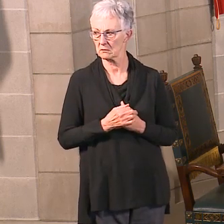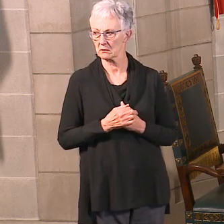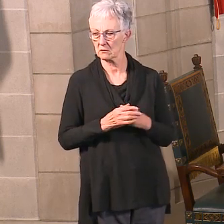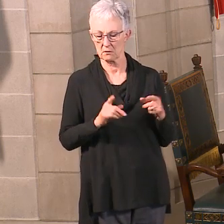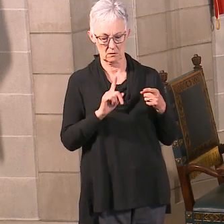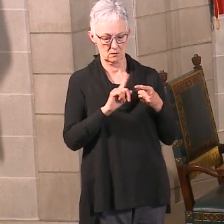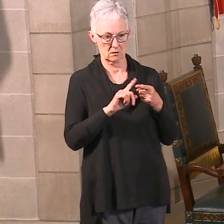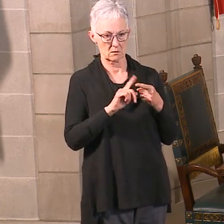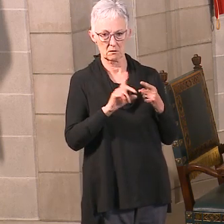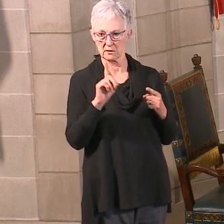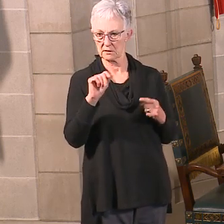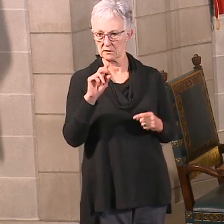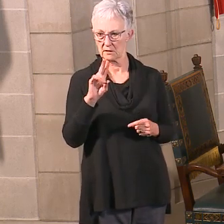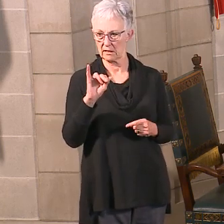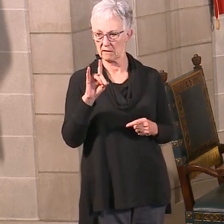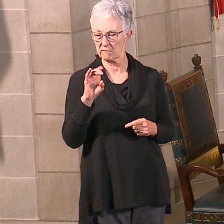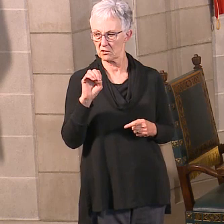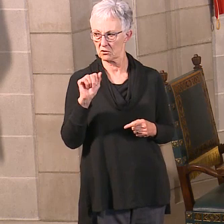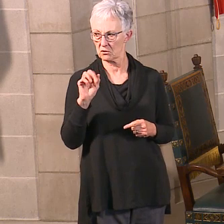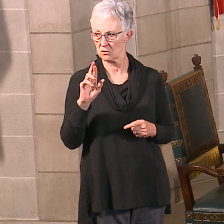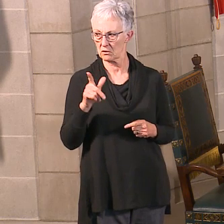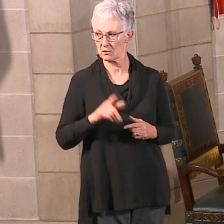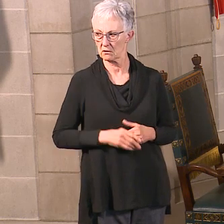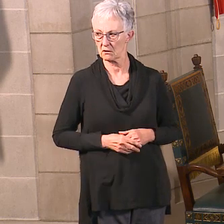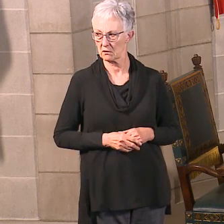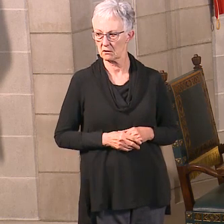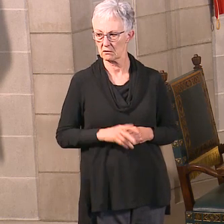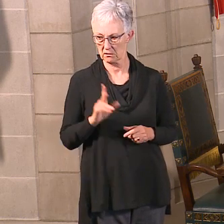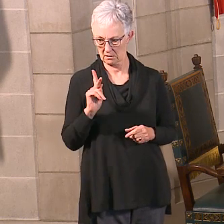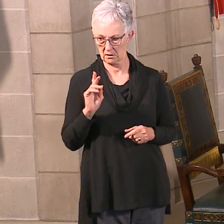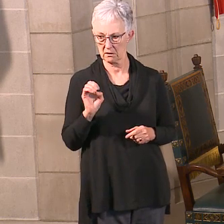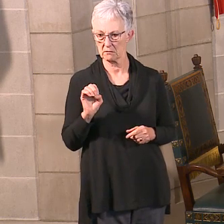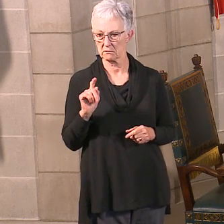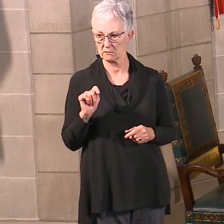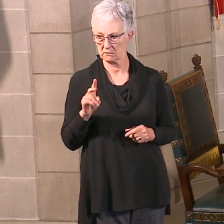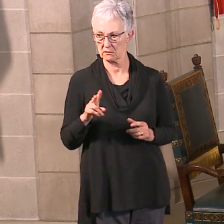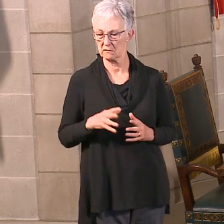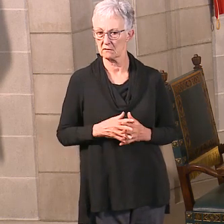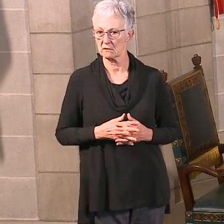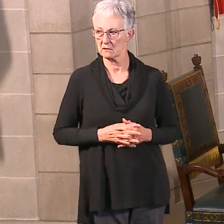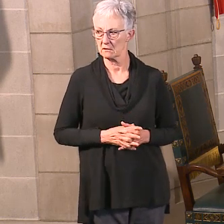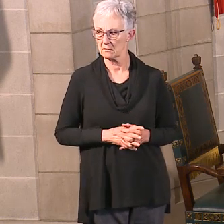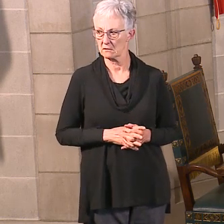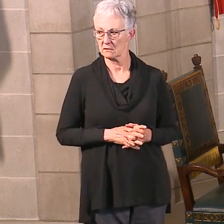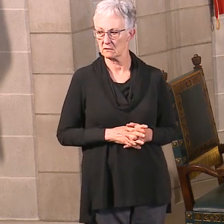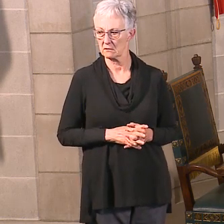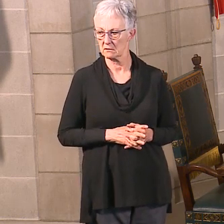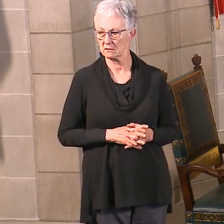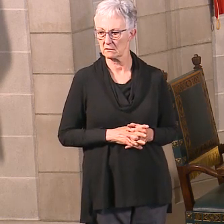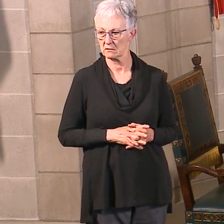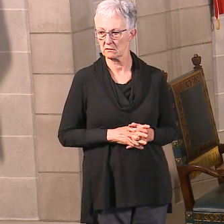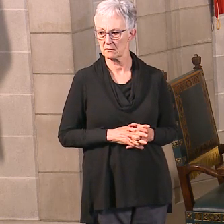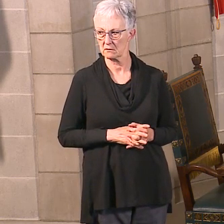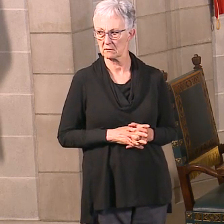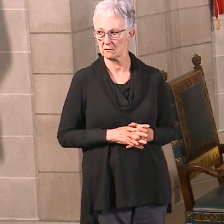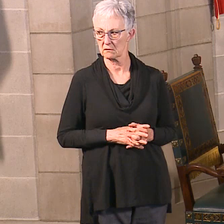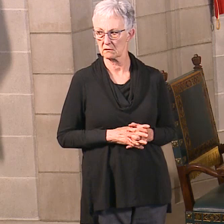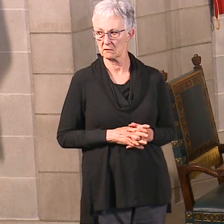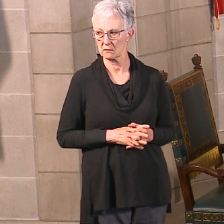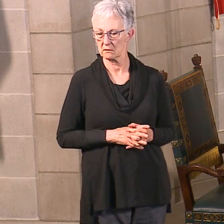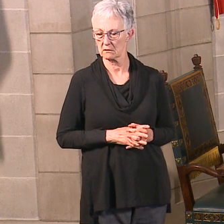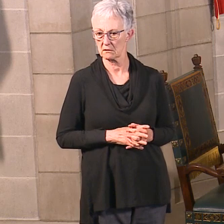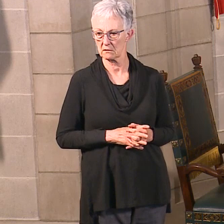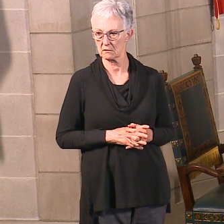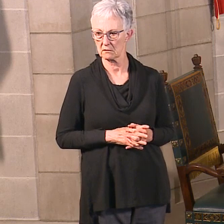One from David Earl. David Earl. David Earl at KETV. He wants to know, can you tell people who want to test who don't